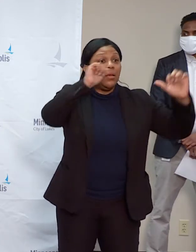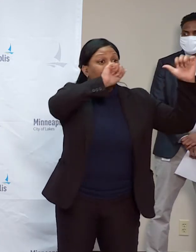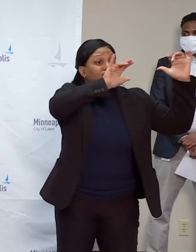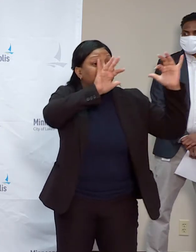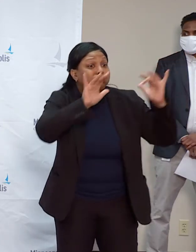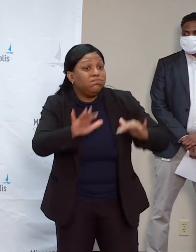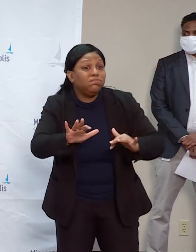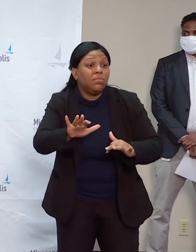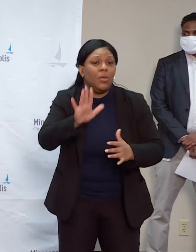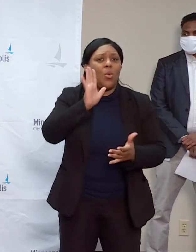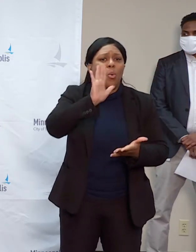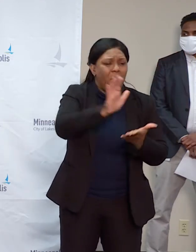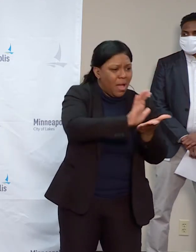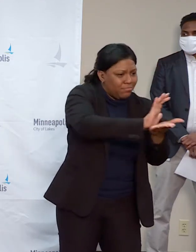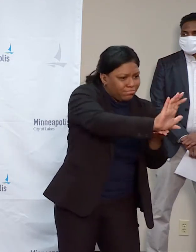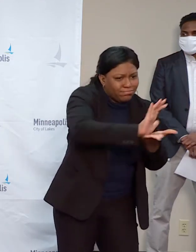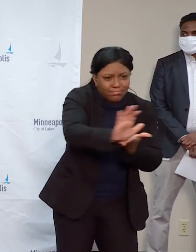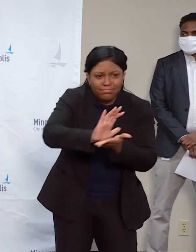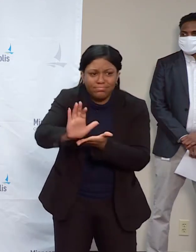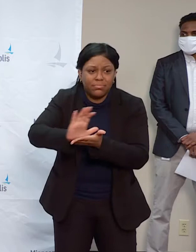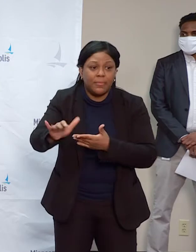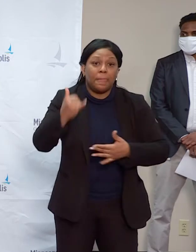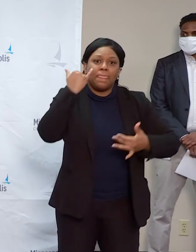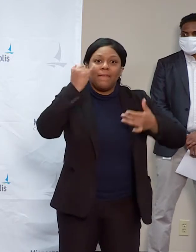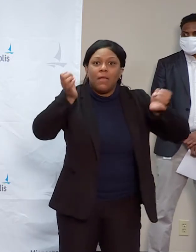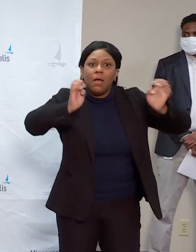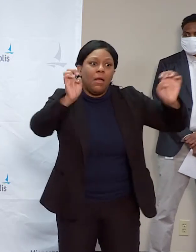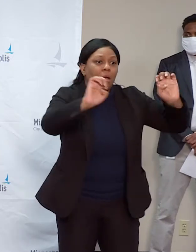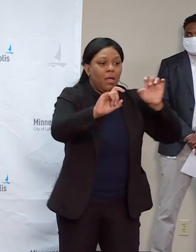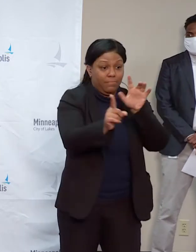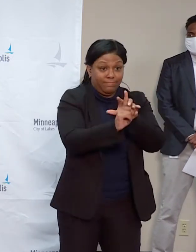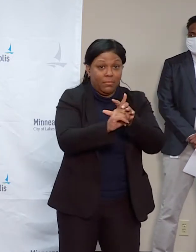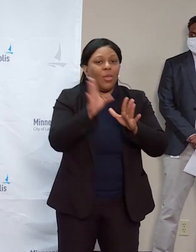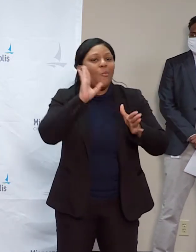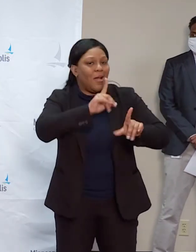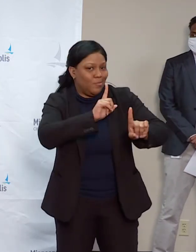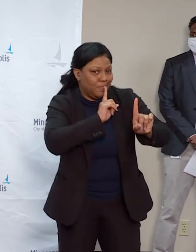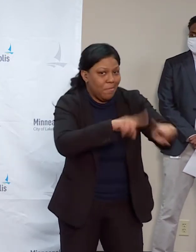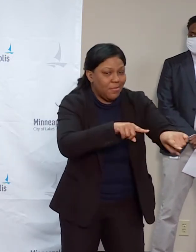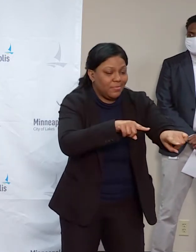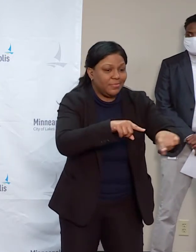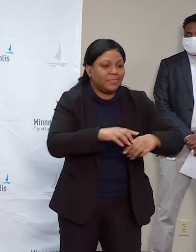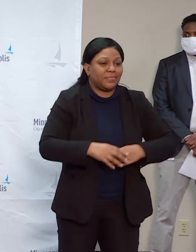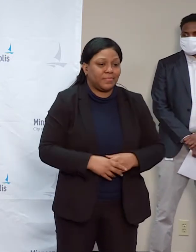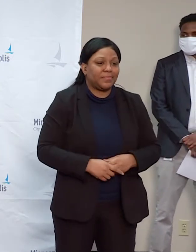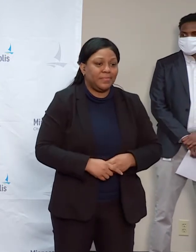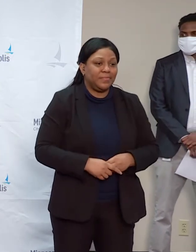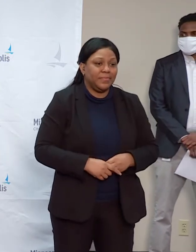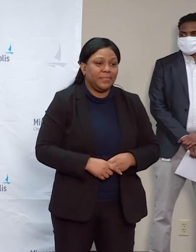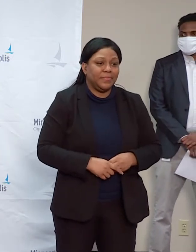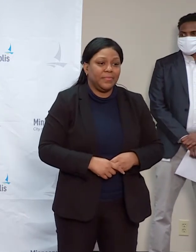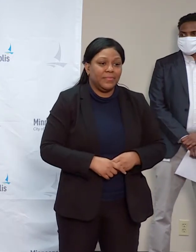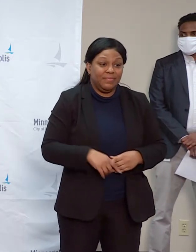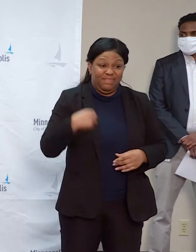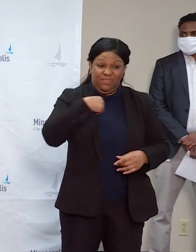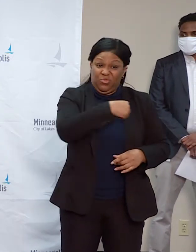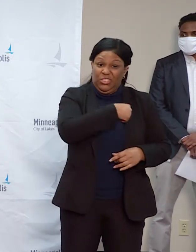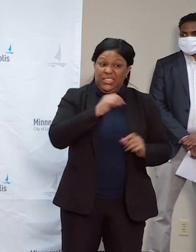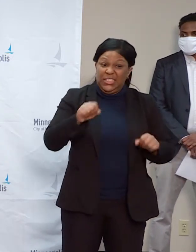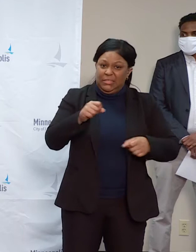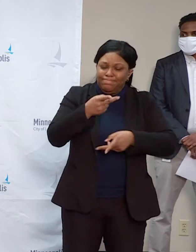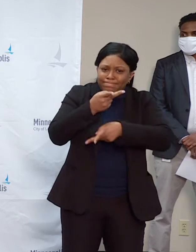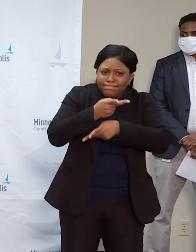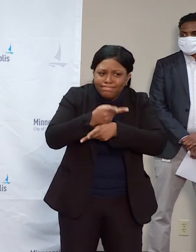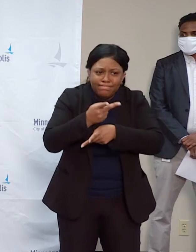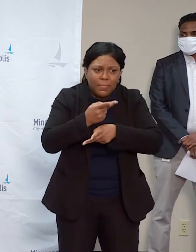911 response. We have that obligation to those in the area to keep that intersection moving, but yes, it